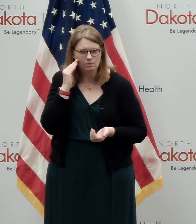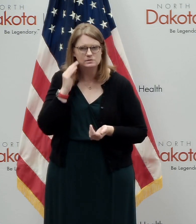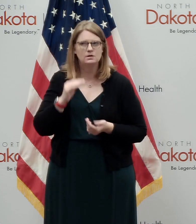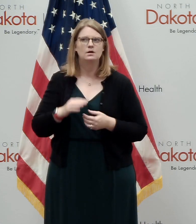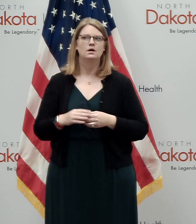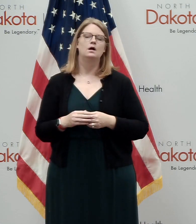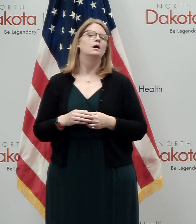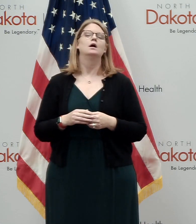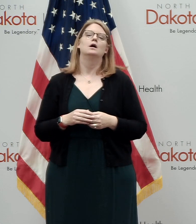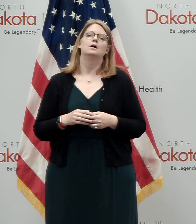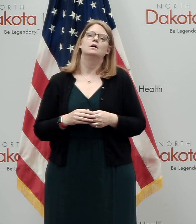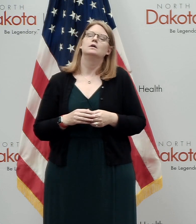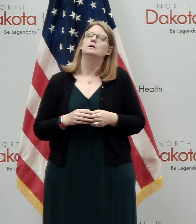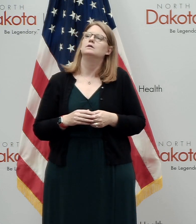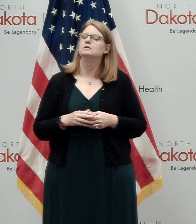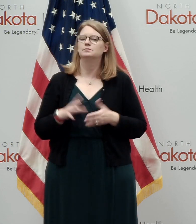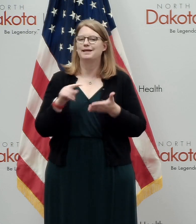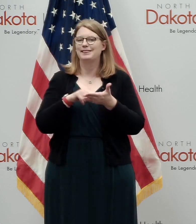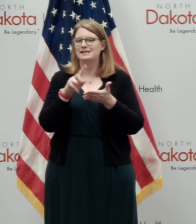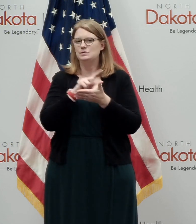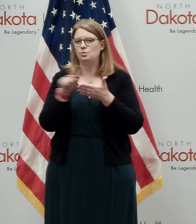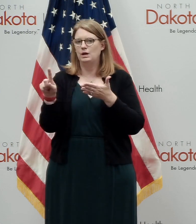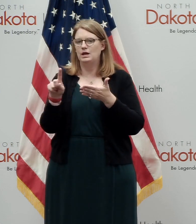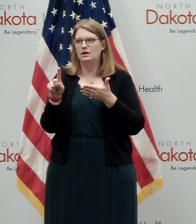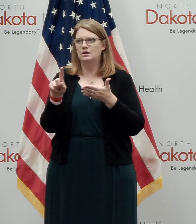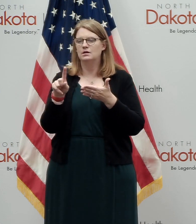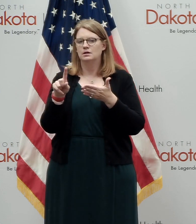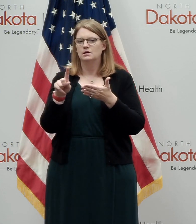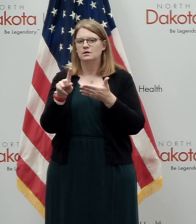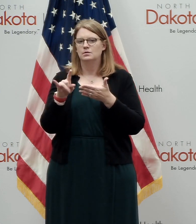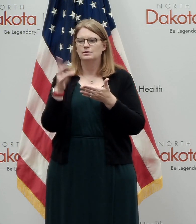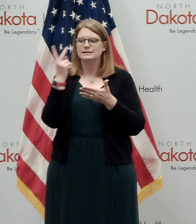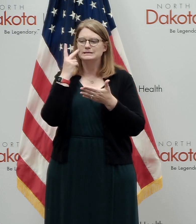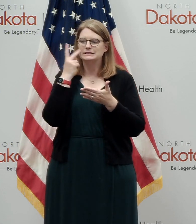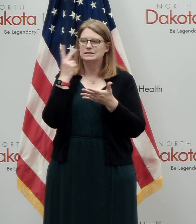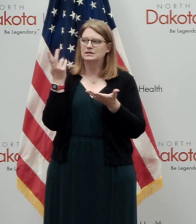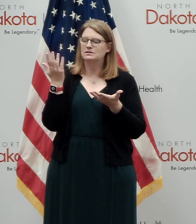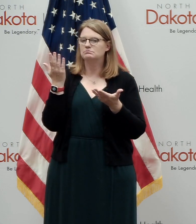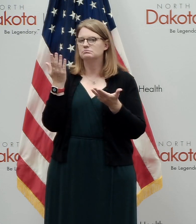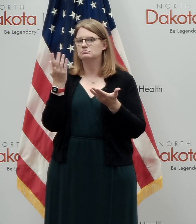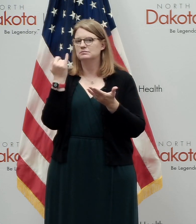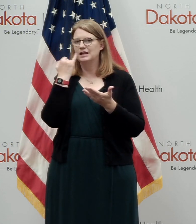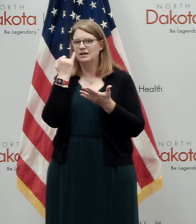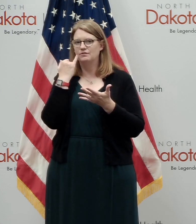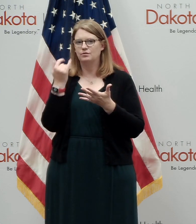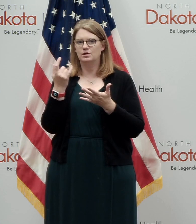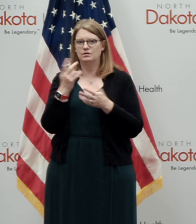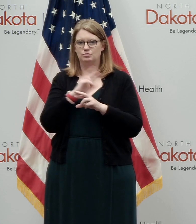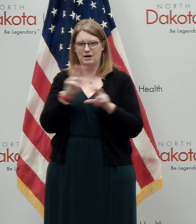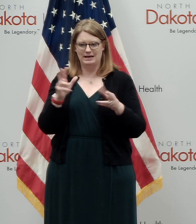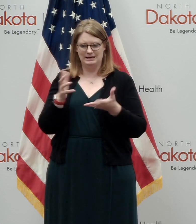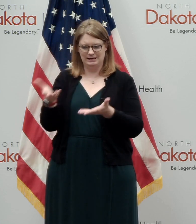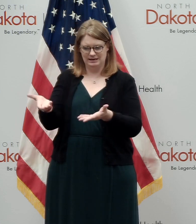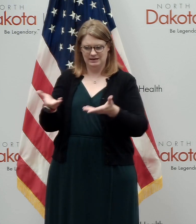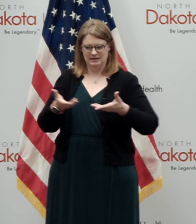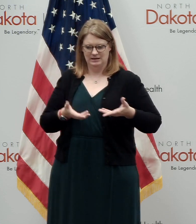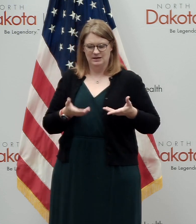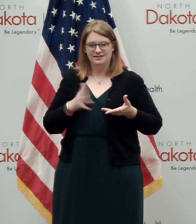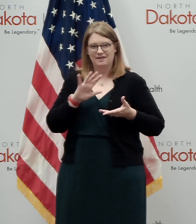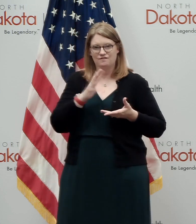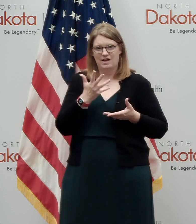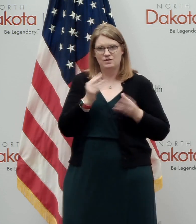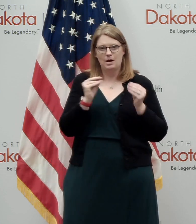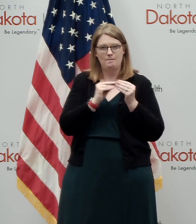following up this week to see if we're on the list or about ready to receive some of the $5, but even more